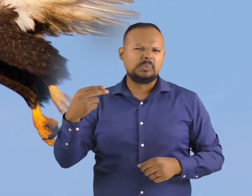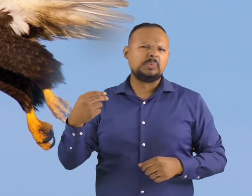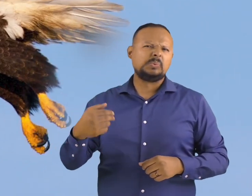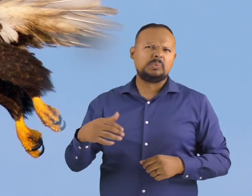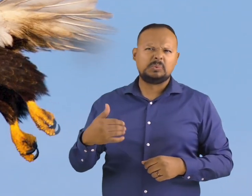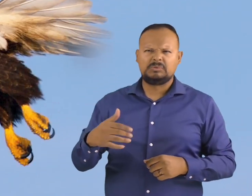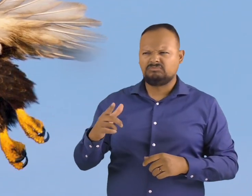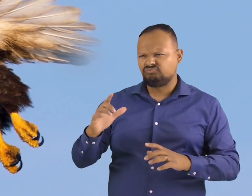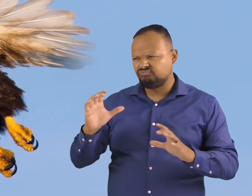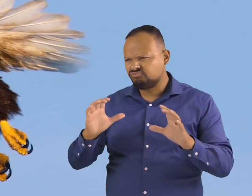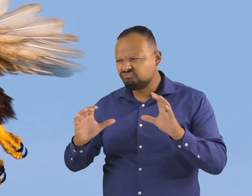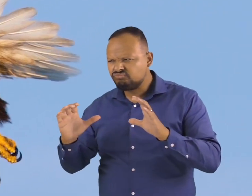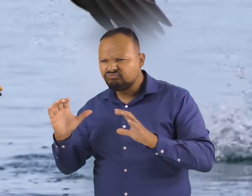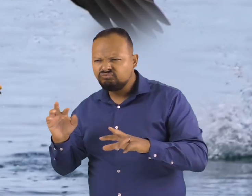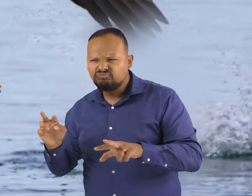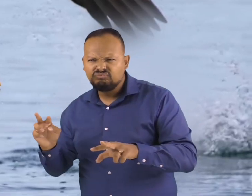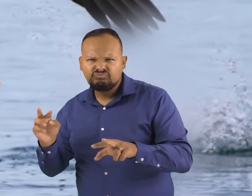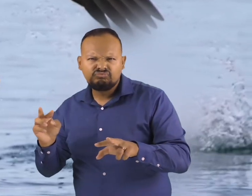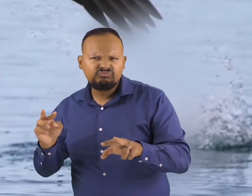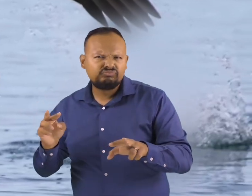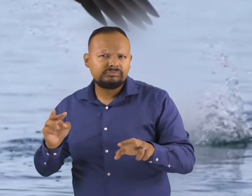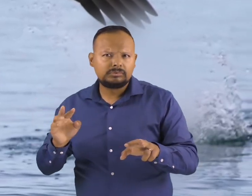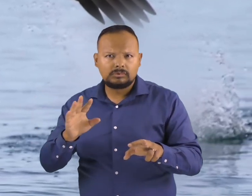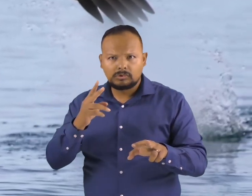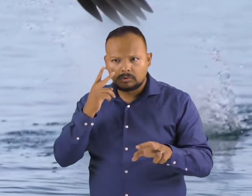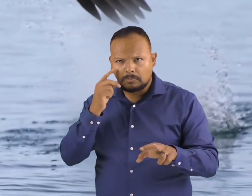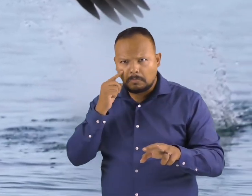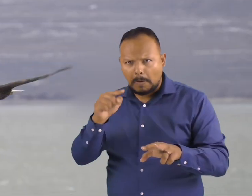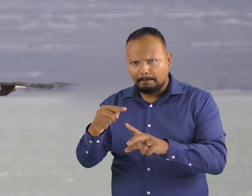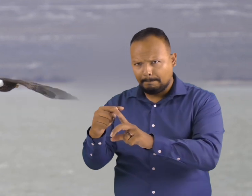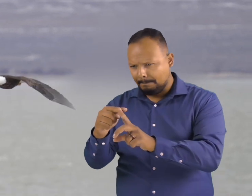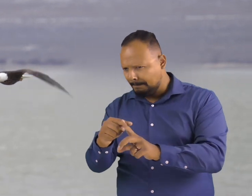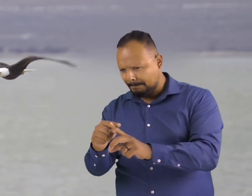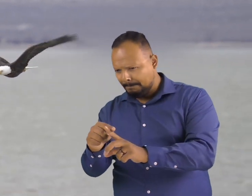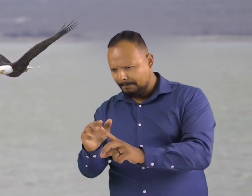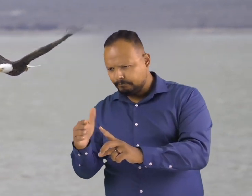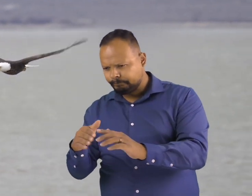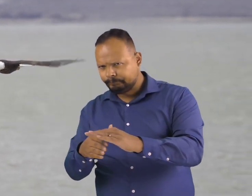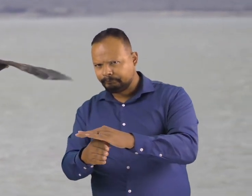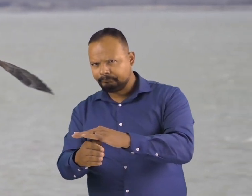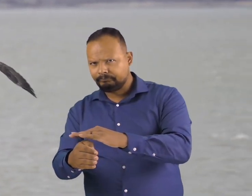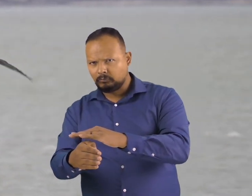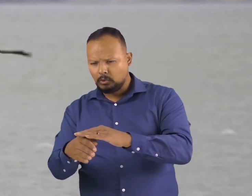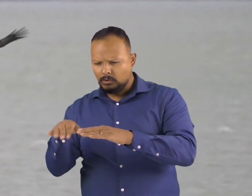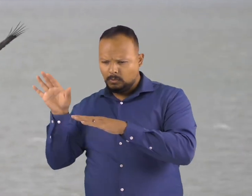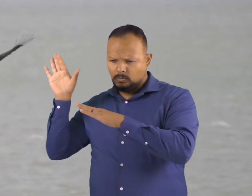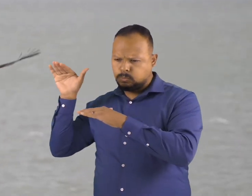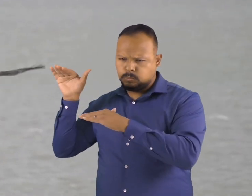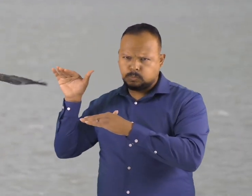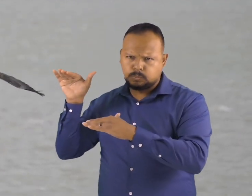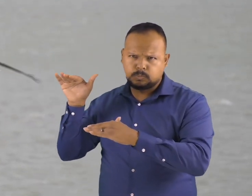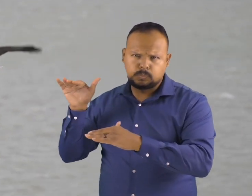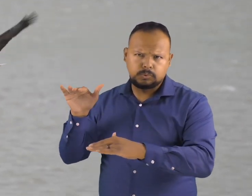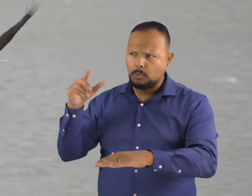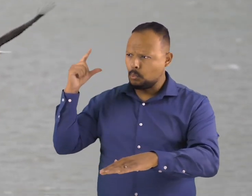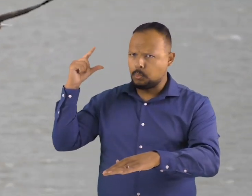Eagle dives into the water to grab a fish, it can travel up to 100 miles per hour.